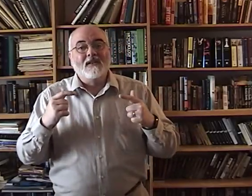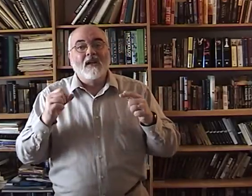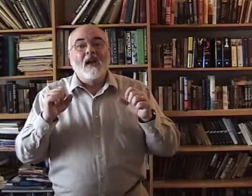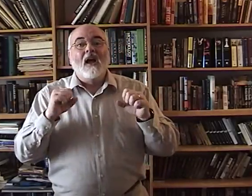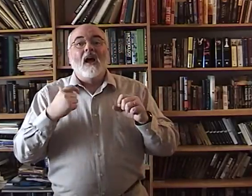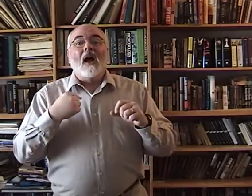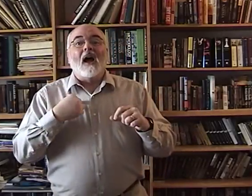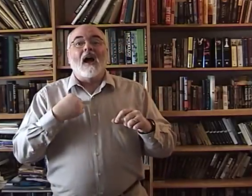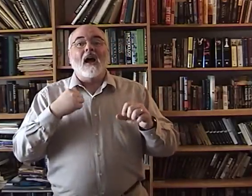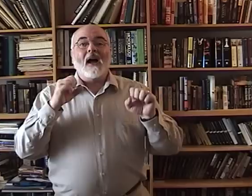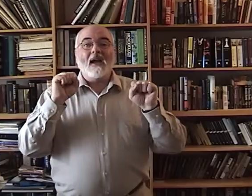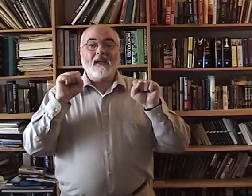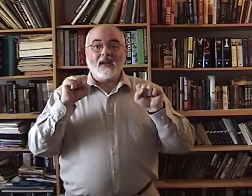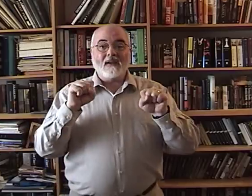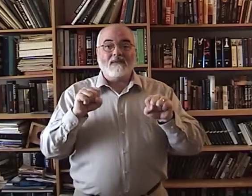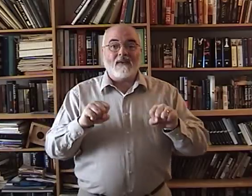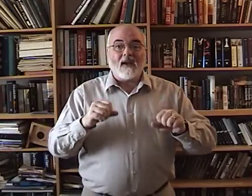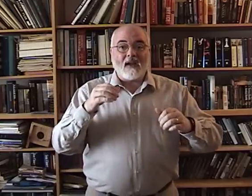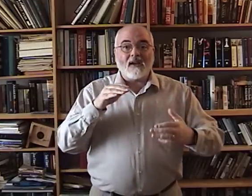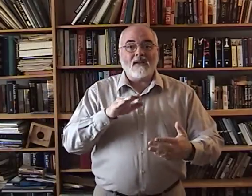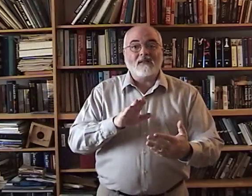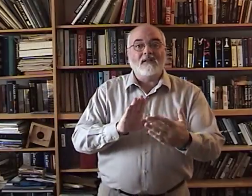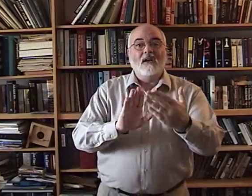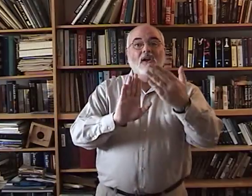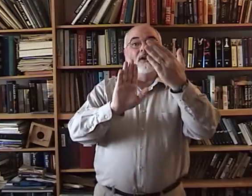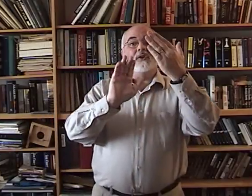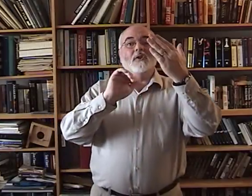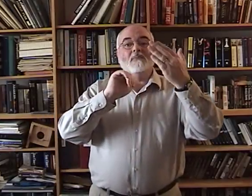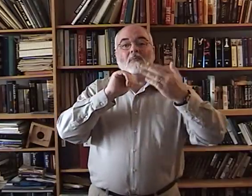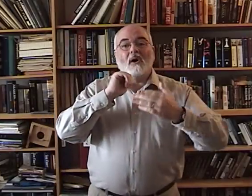I can face tomorrow